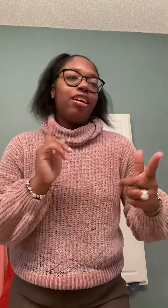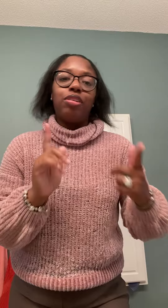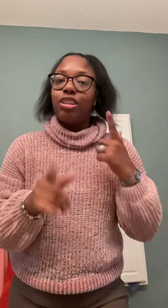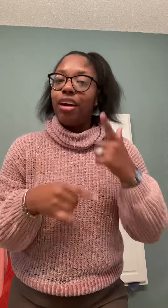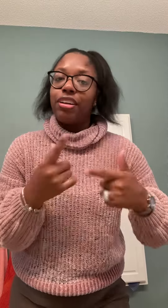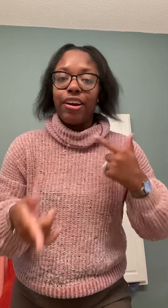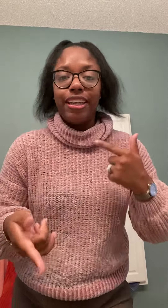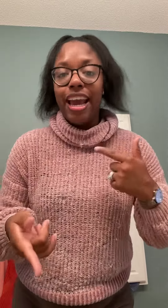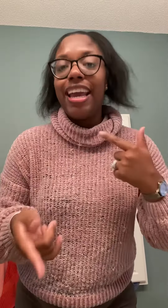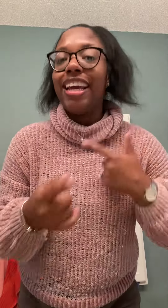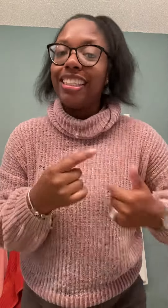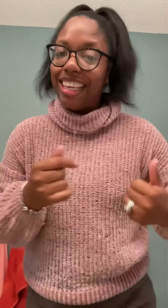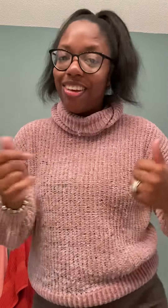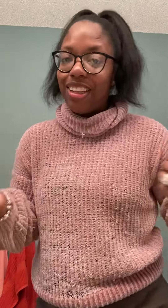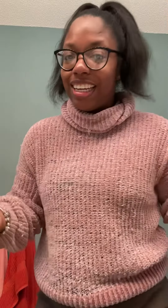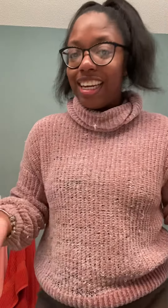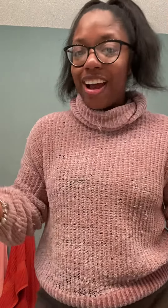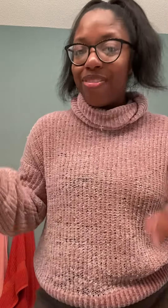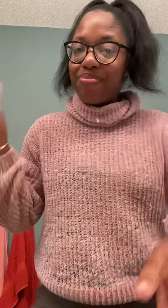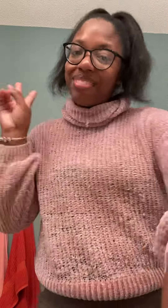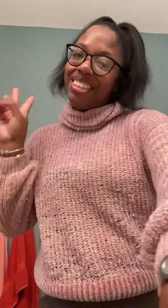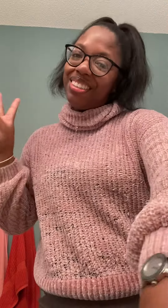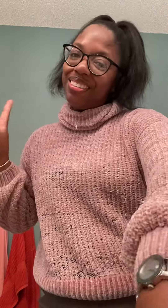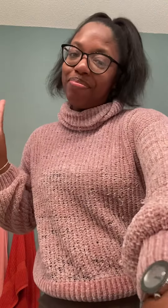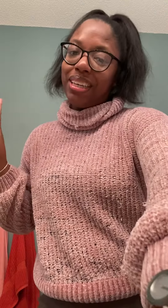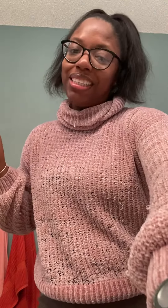I want y to have a great day, and continue thugging it out. Peace.